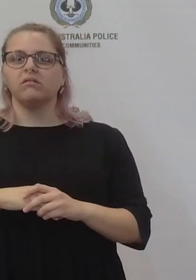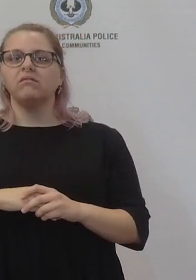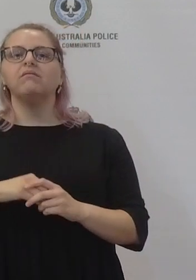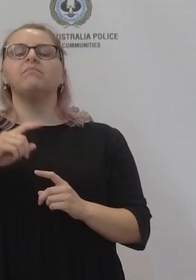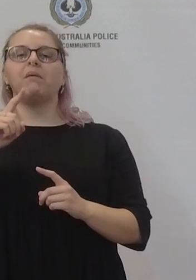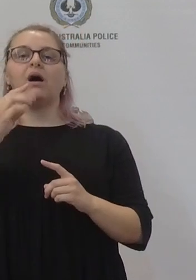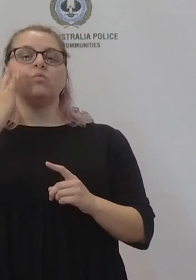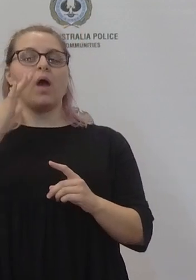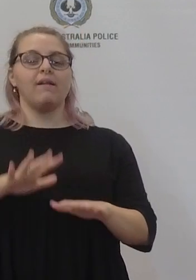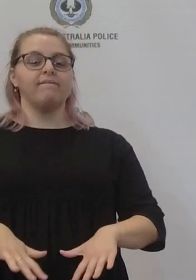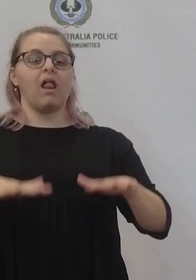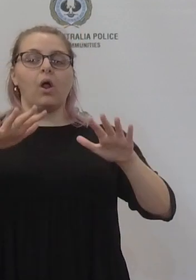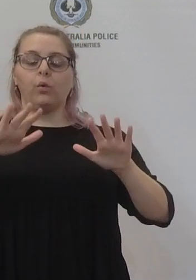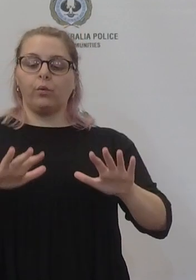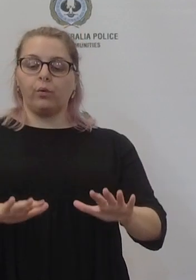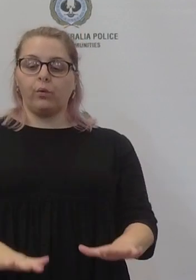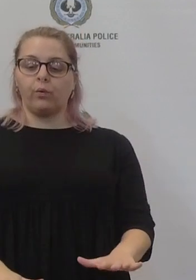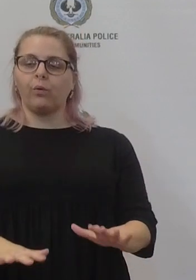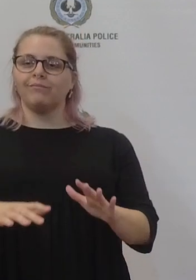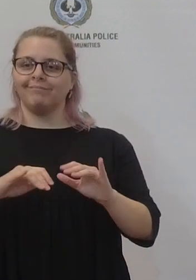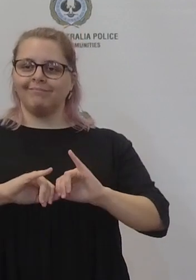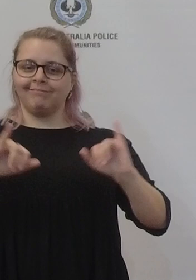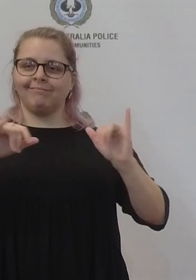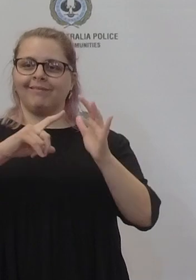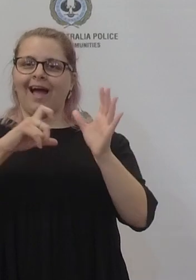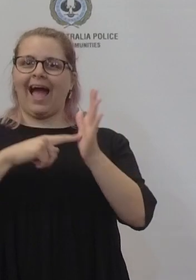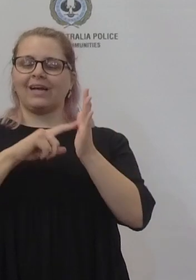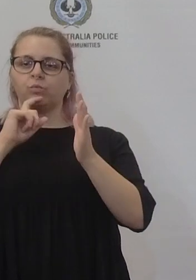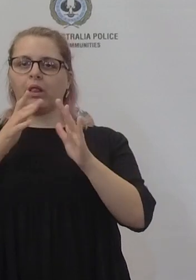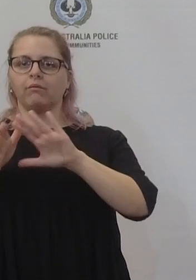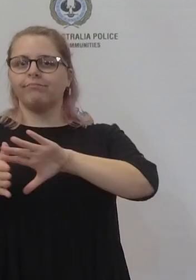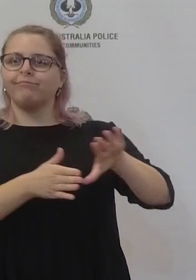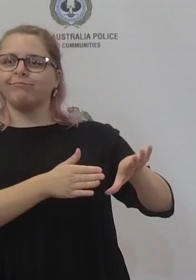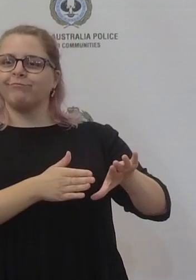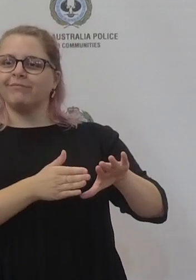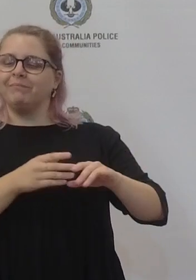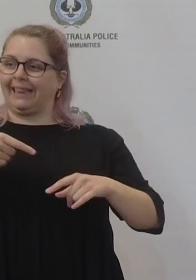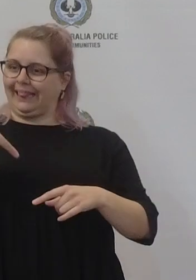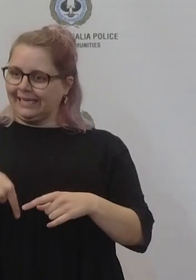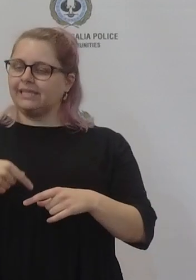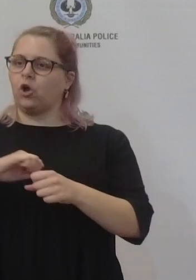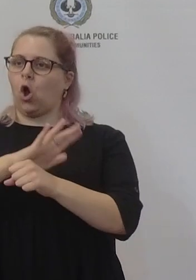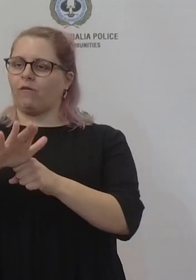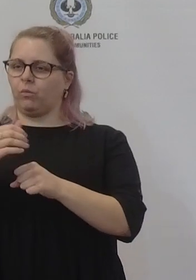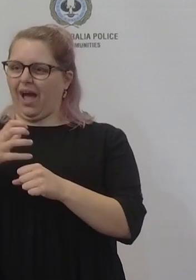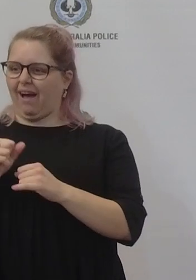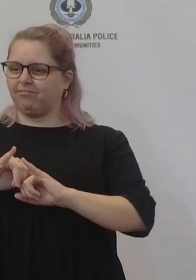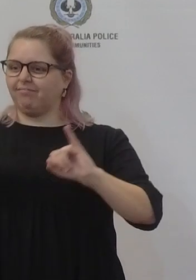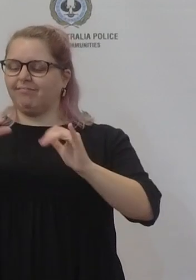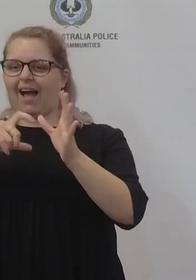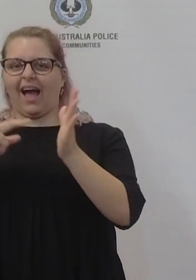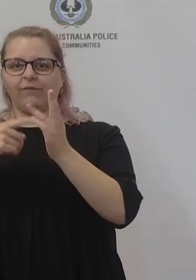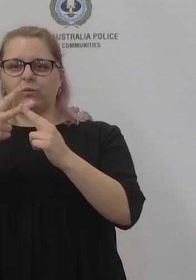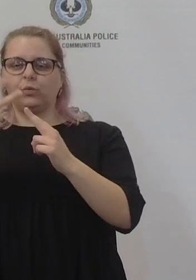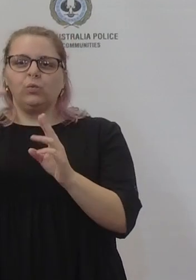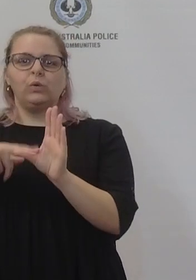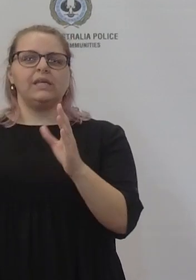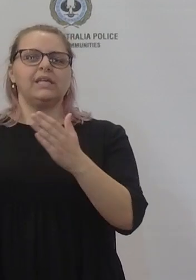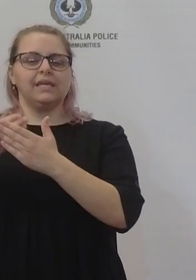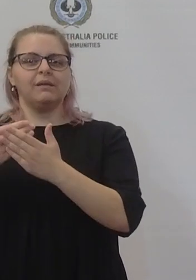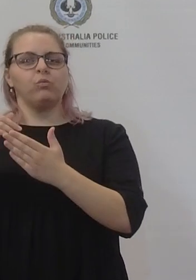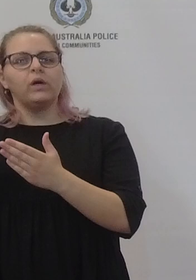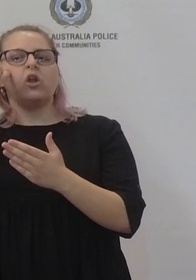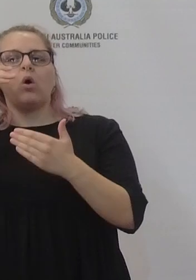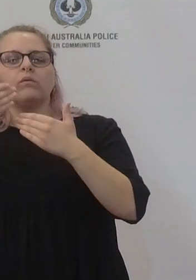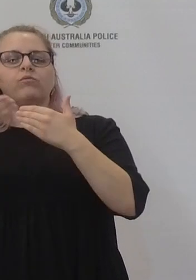the pandemic. So um along with all of the other states and the other Chief Health Officers we've always been aware that we will need to transition